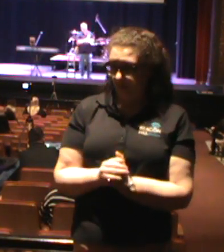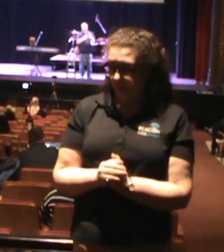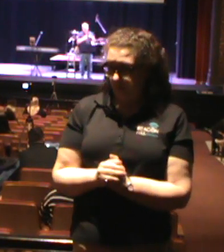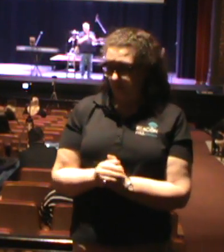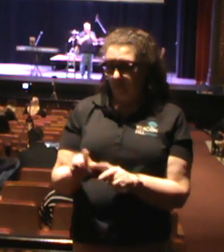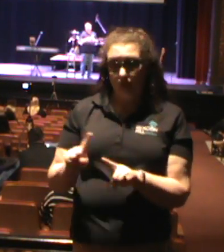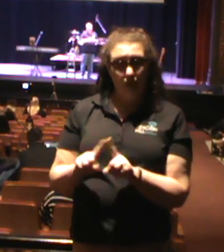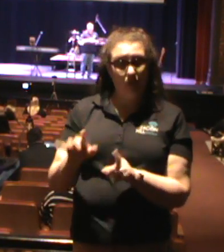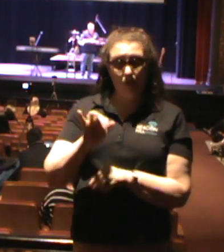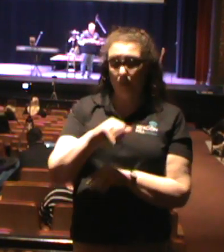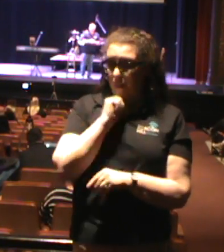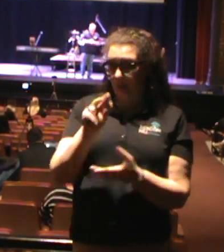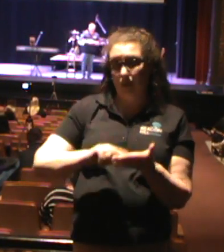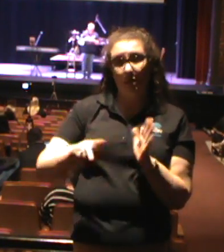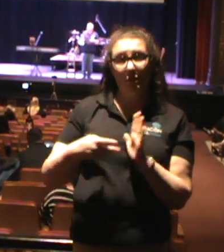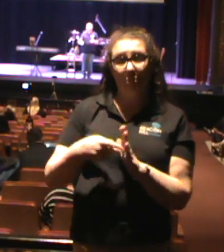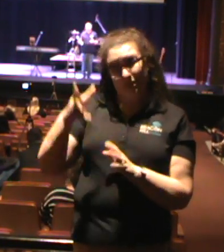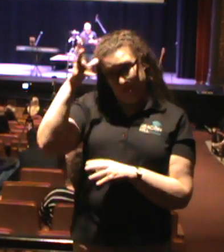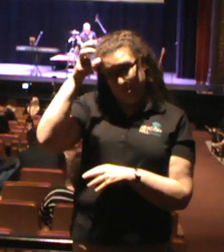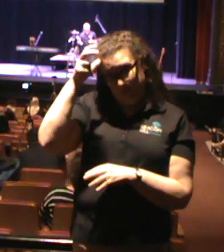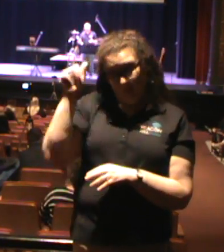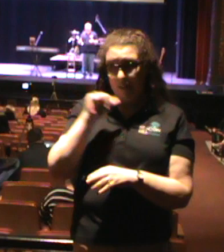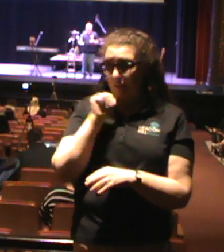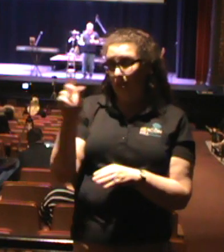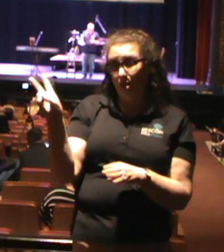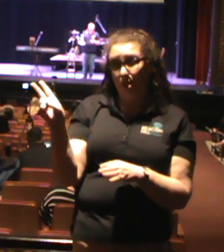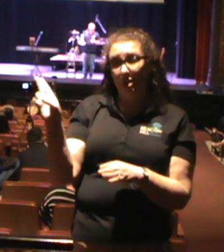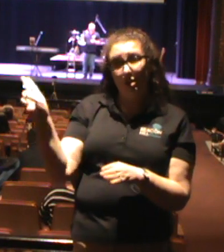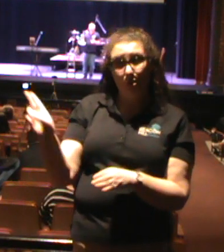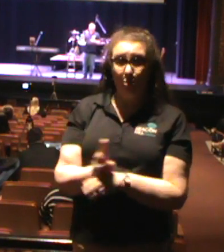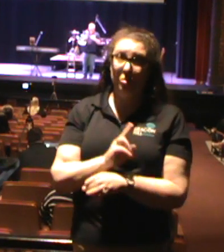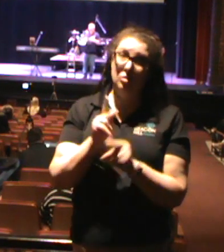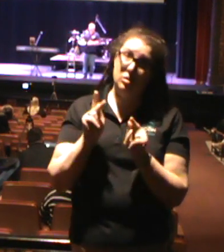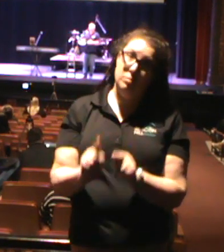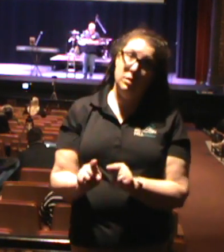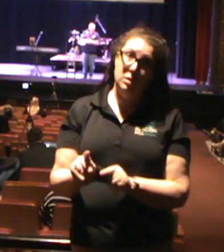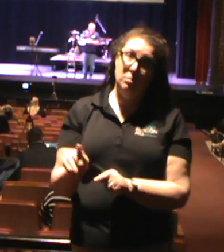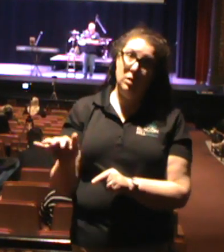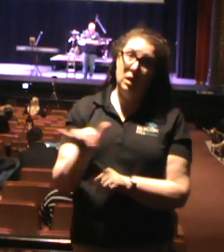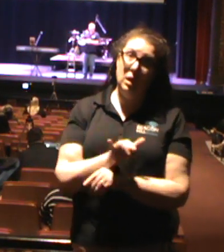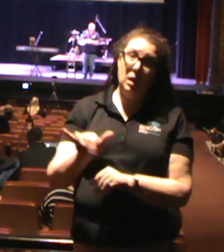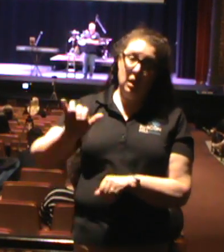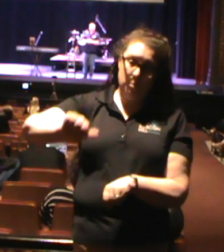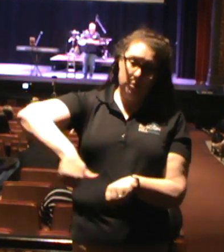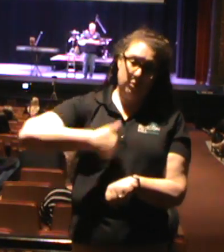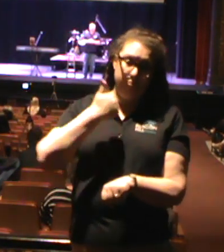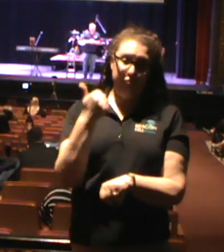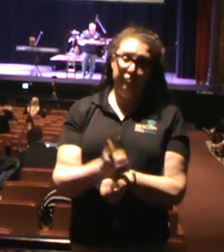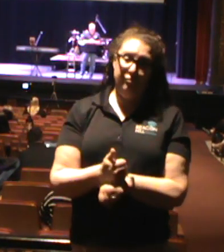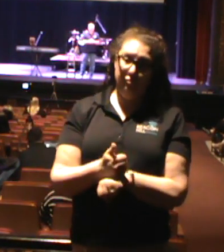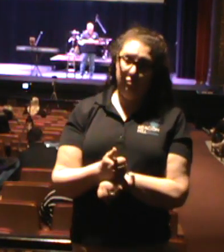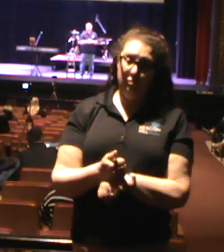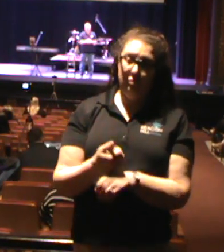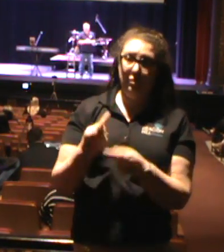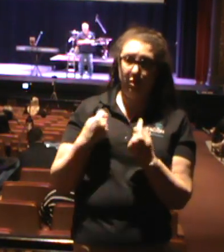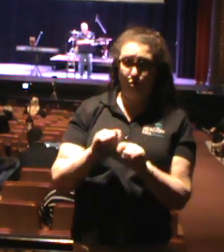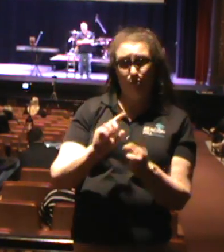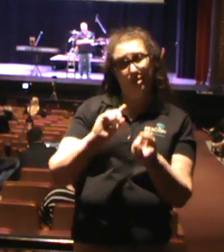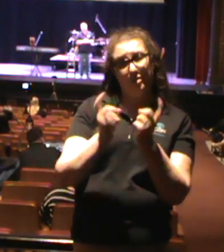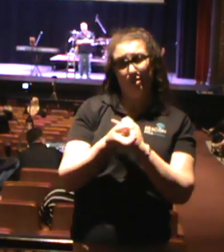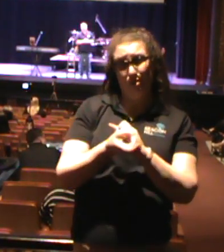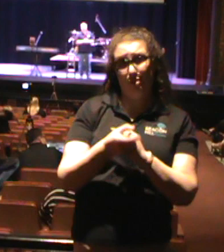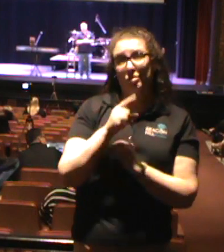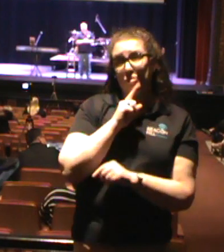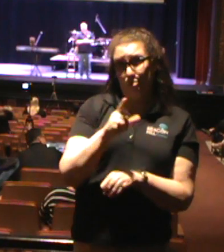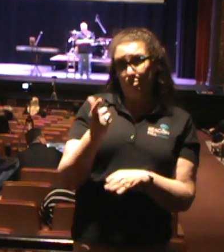But that doesn't mean that Satan did not use some people as plants to try to distort the truths of the gospel of Jesus Christ in that